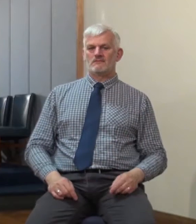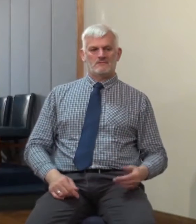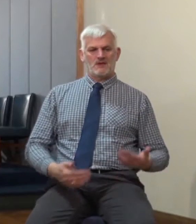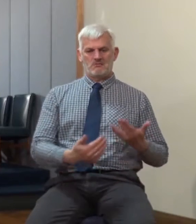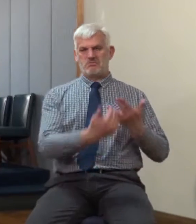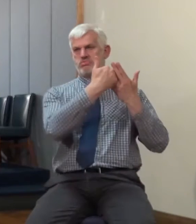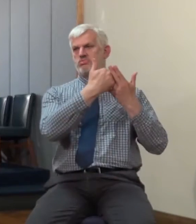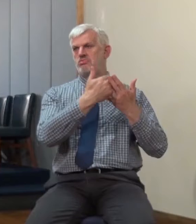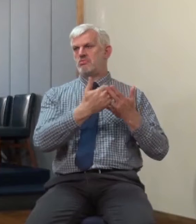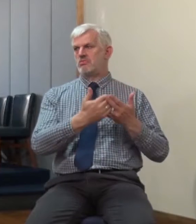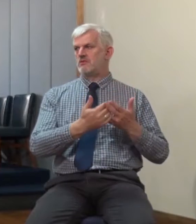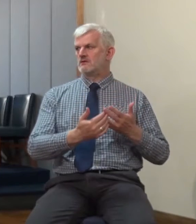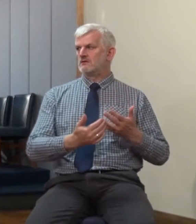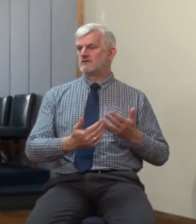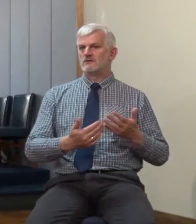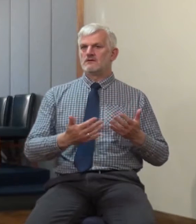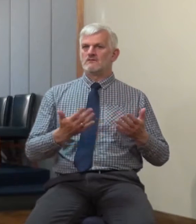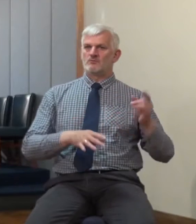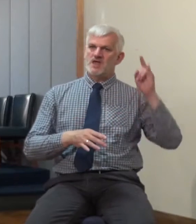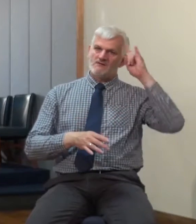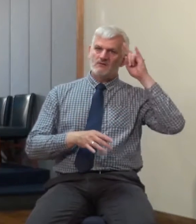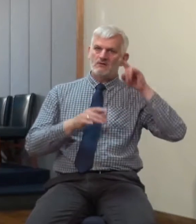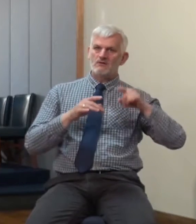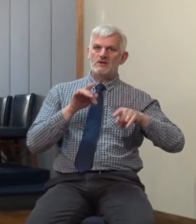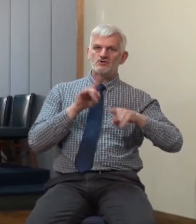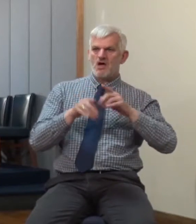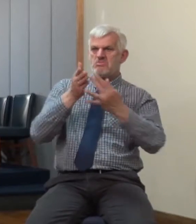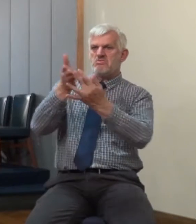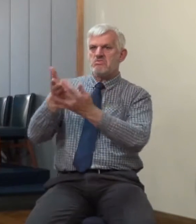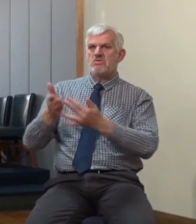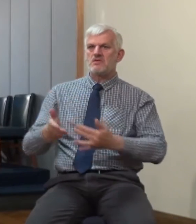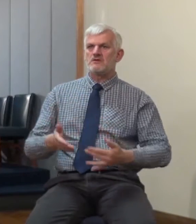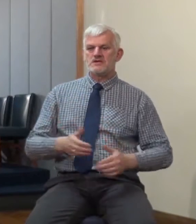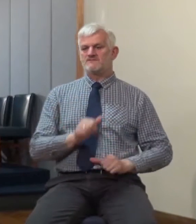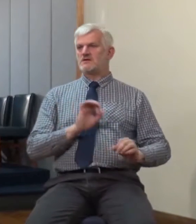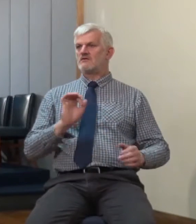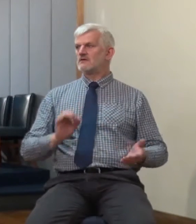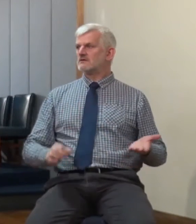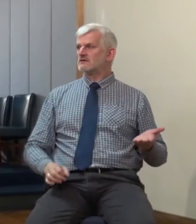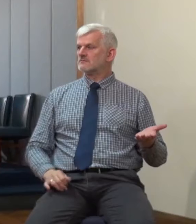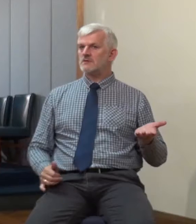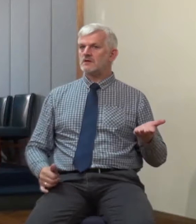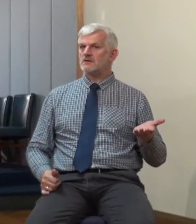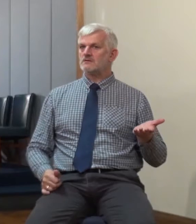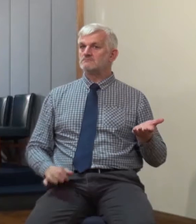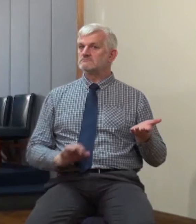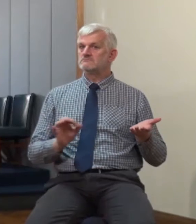machinations, the wiles of the devil. And that's a big trouble today. All over the Christian world,